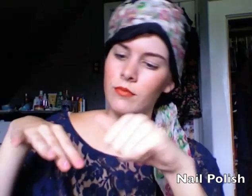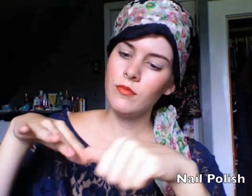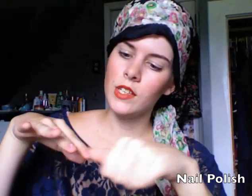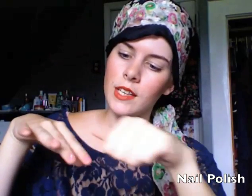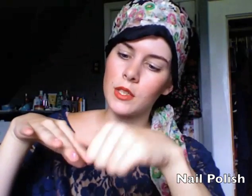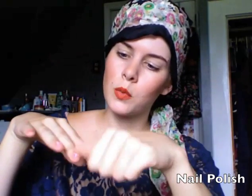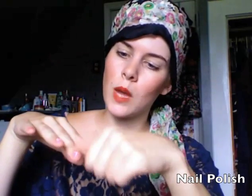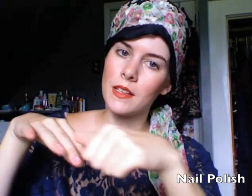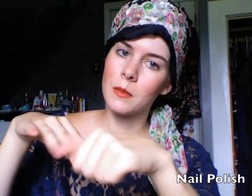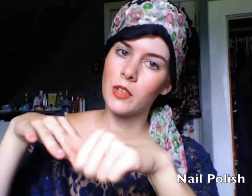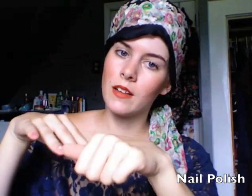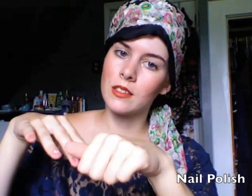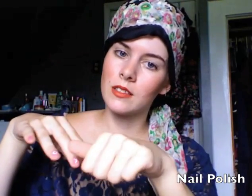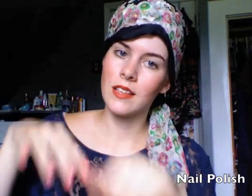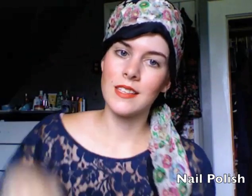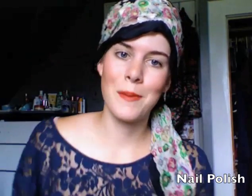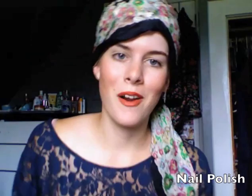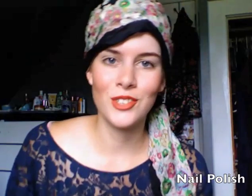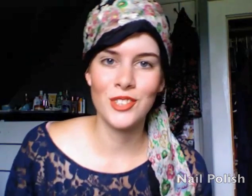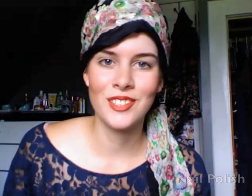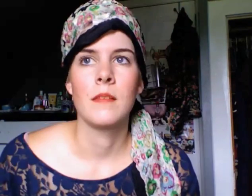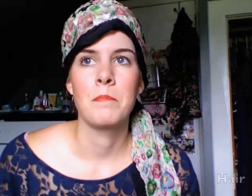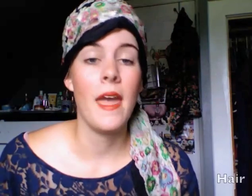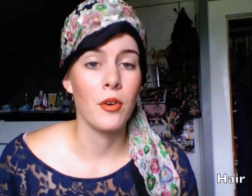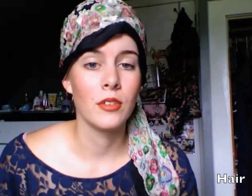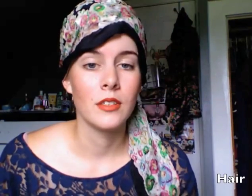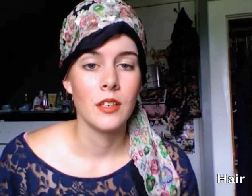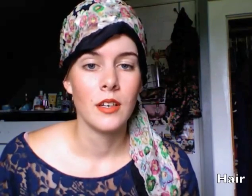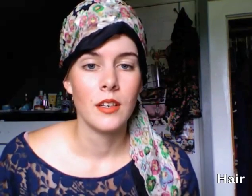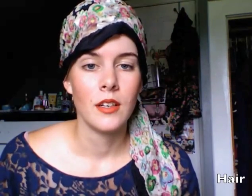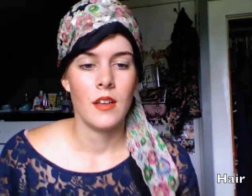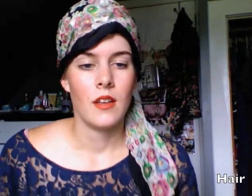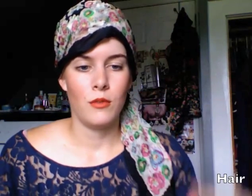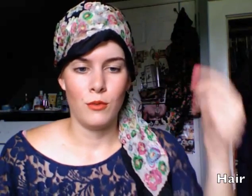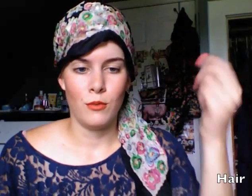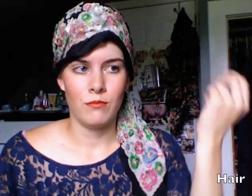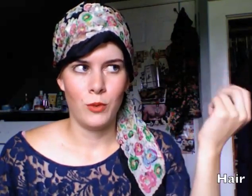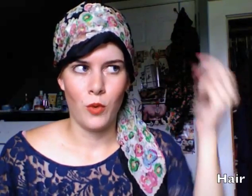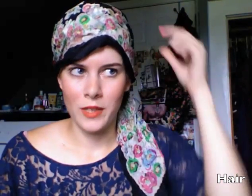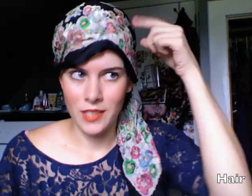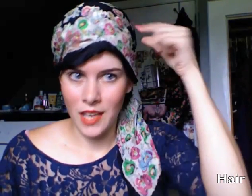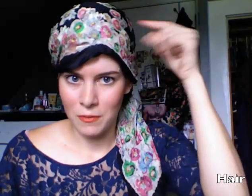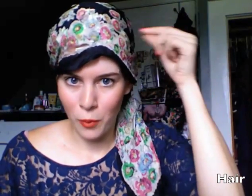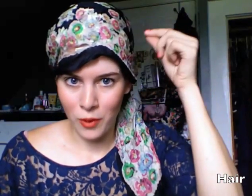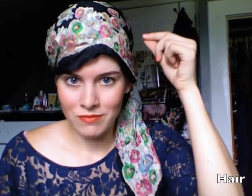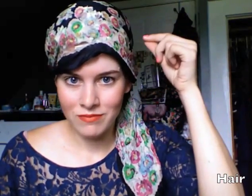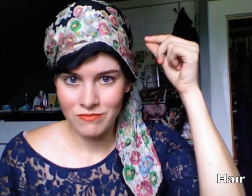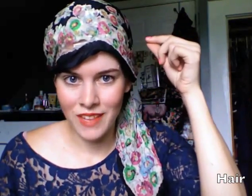and just kind of swipe at some of your nails in this nail polish. Hair! You would normally just kind of paw at